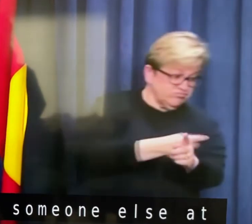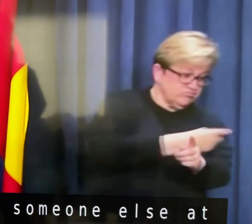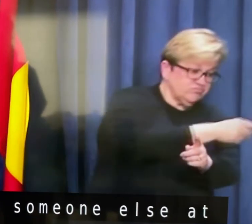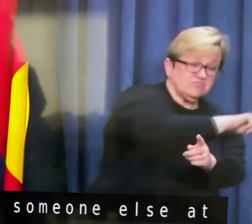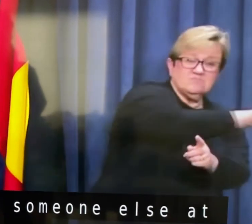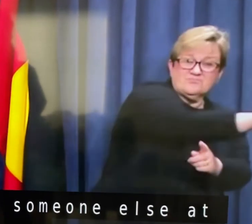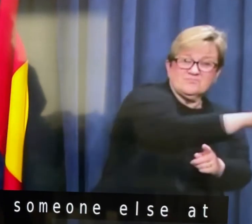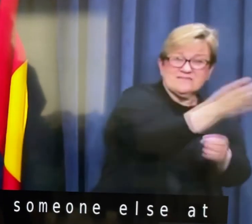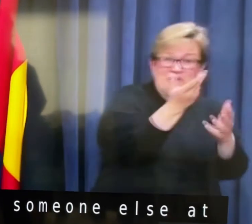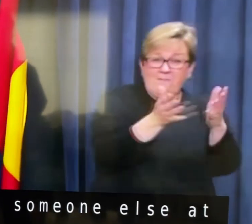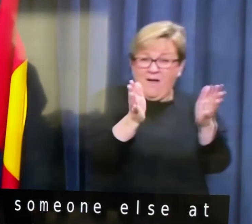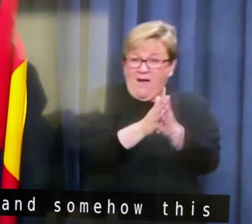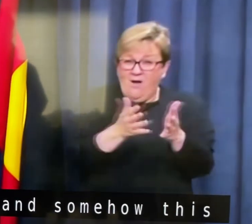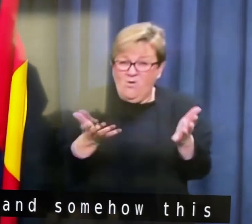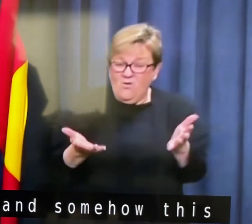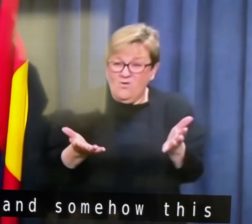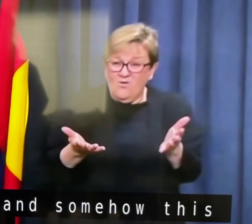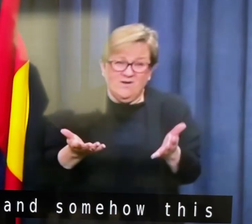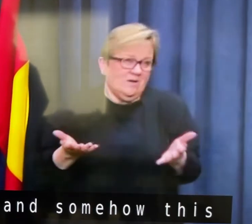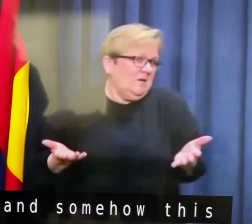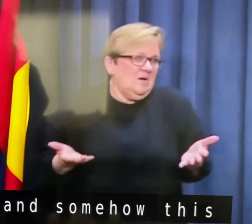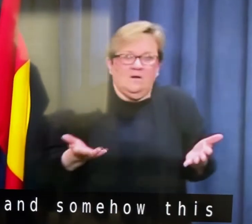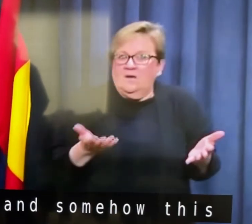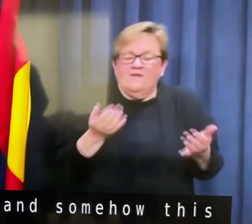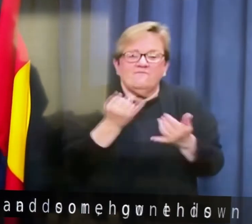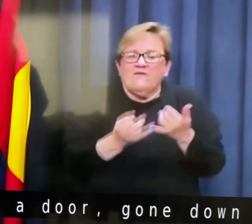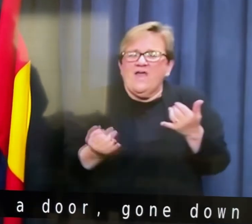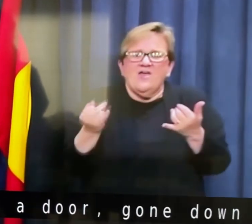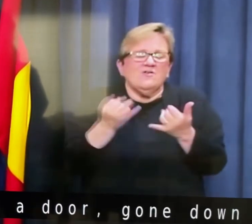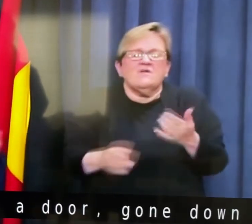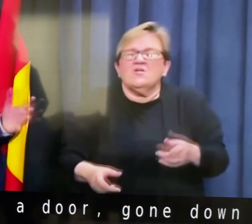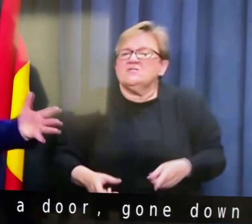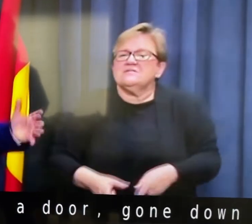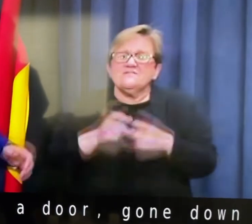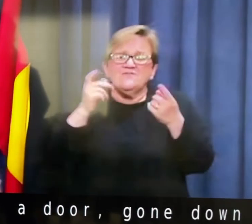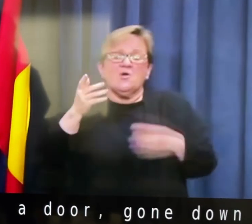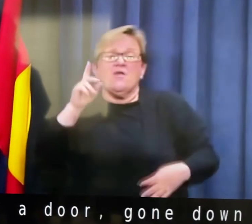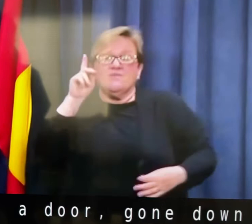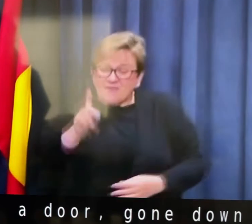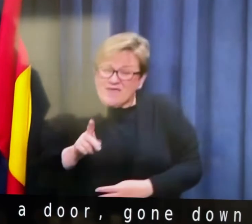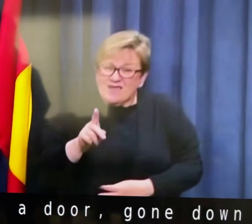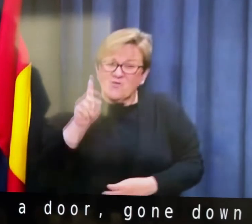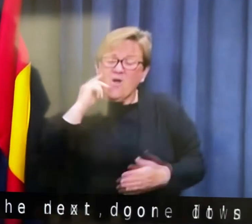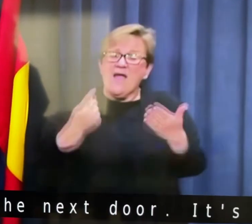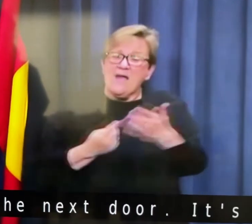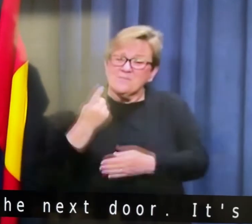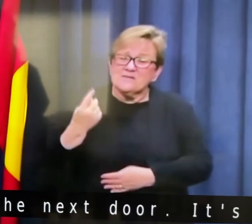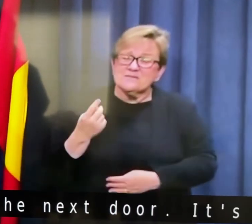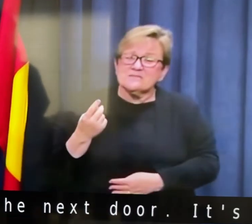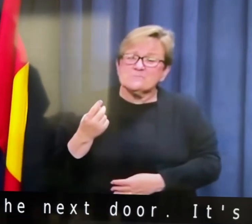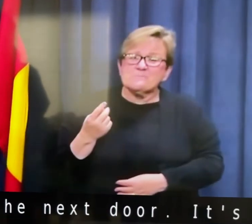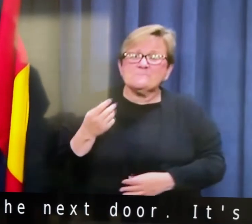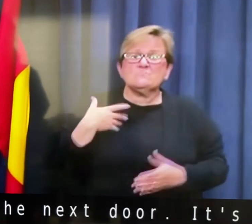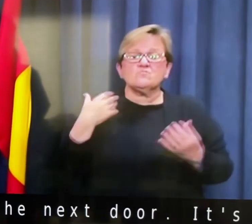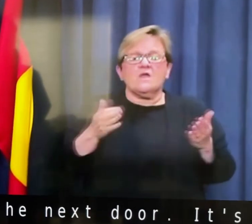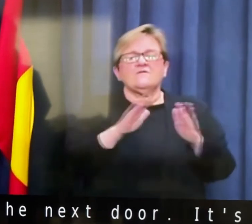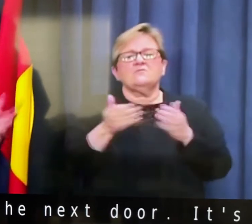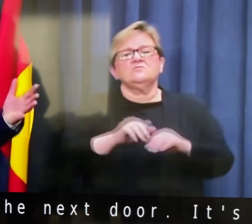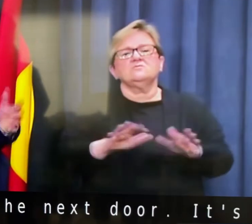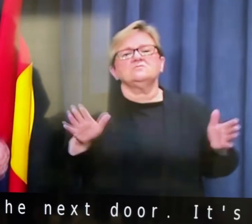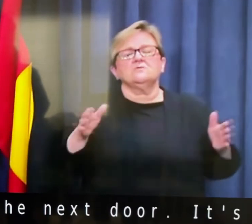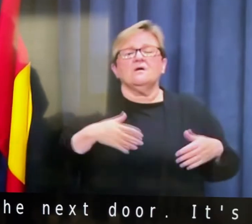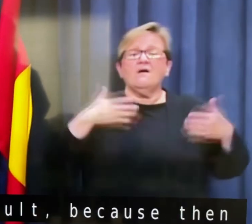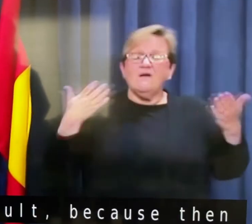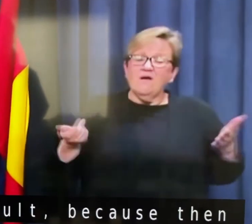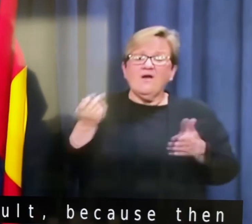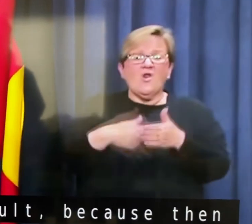a corridor and into the next door. It's very, very difficult because then it means that, um, we had community spread and we